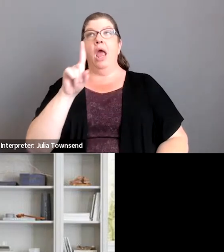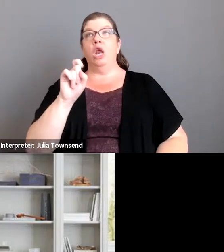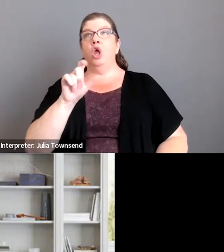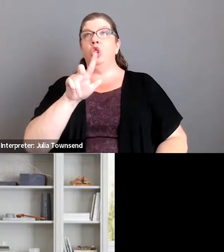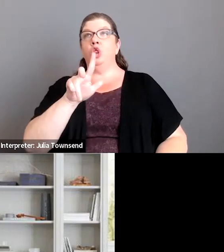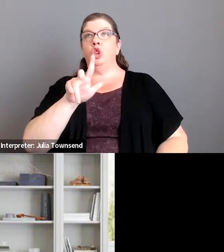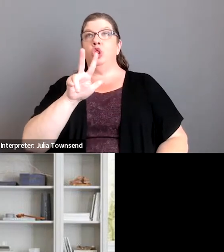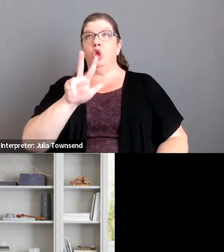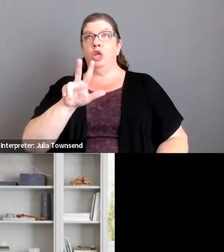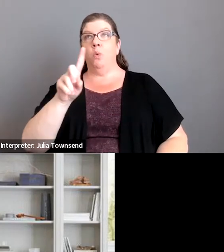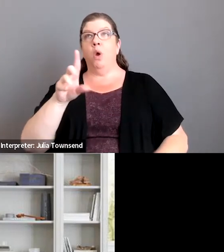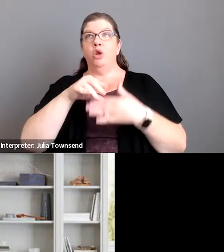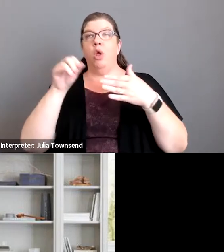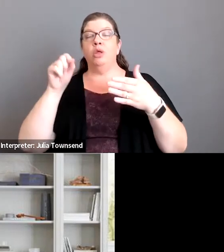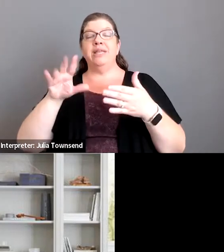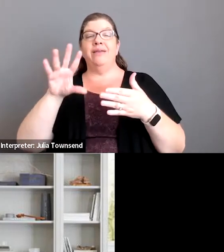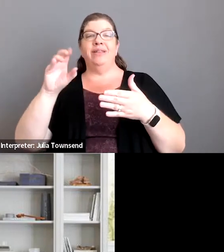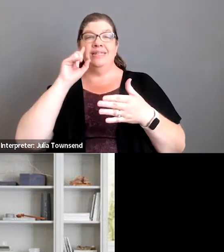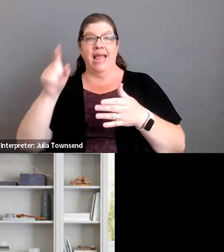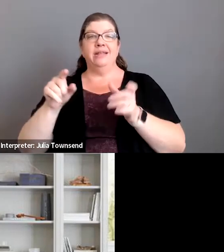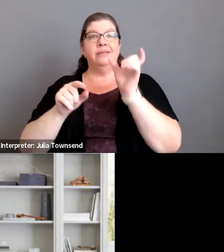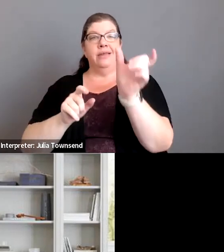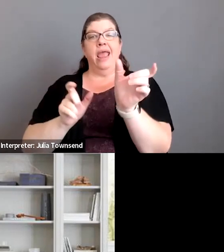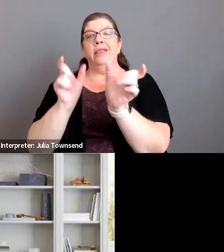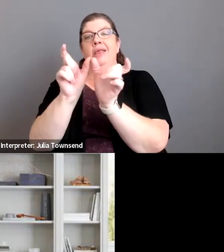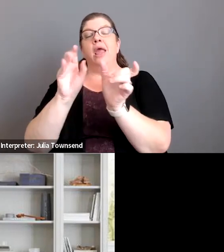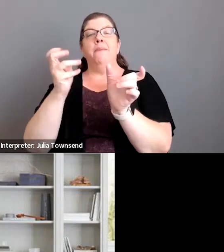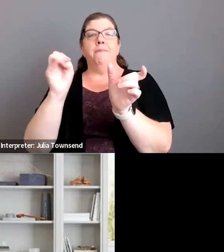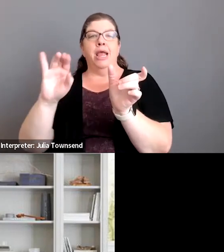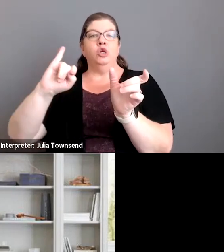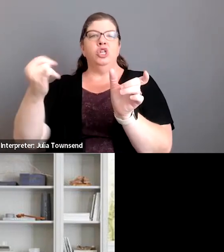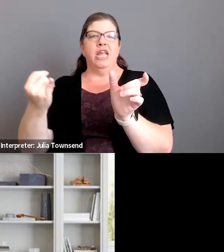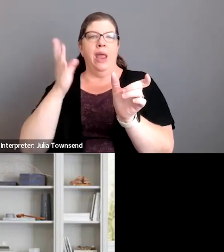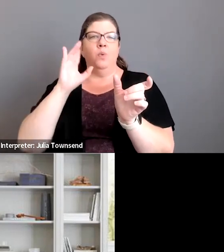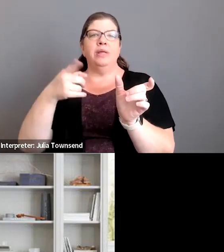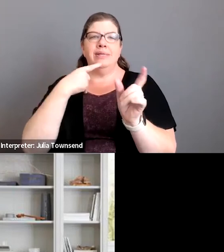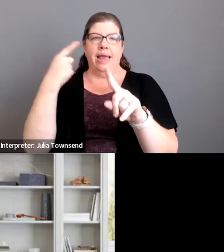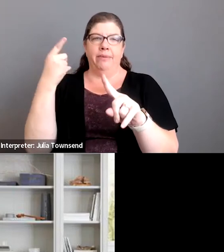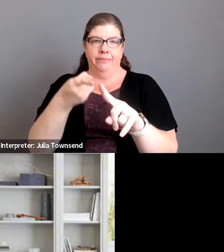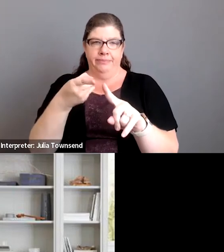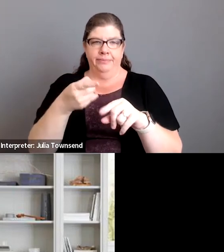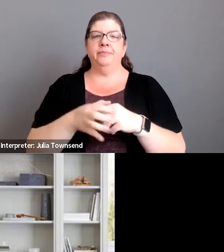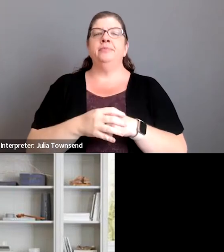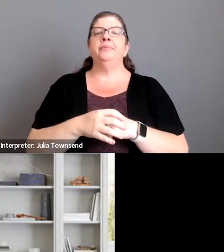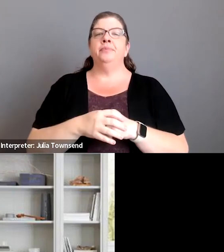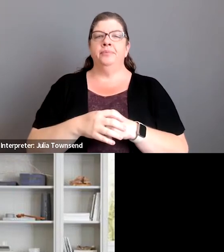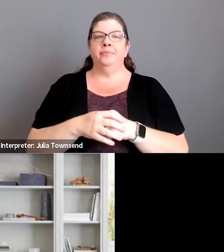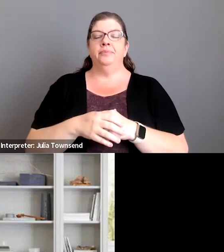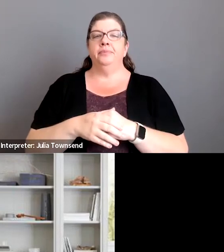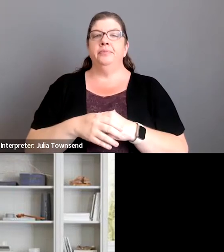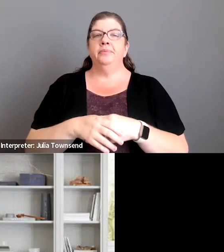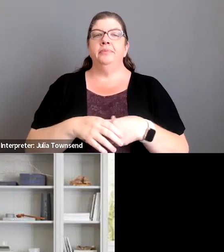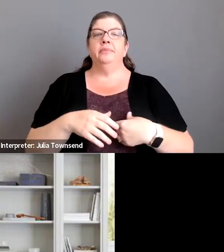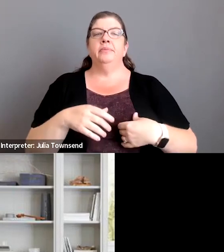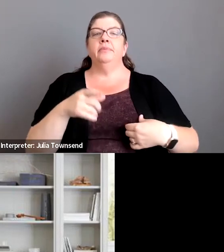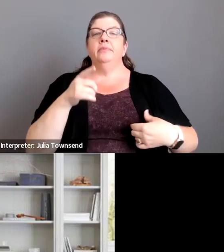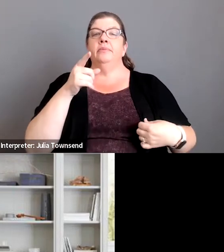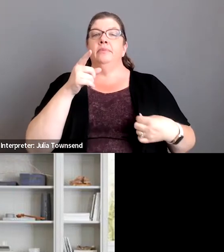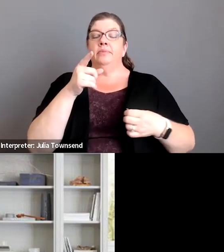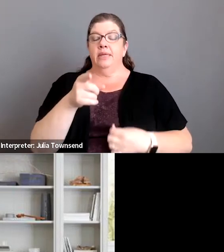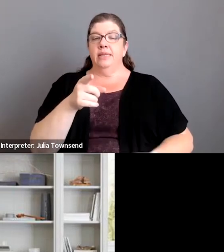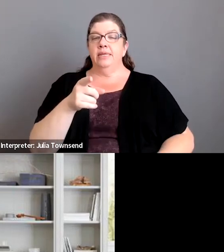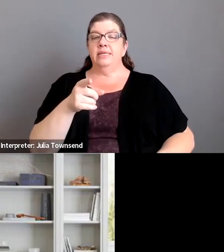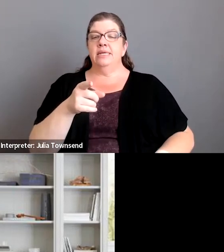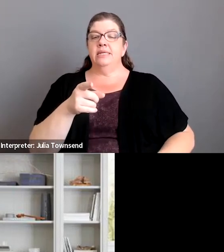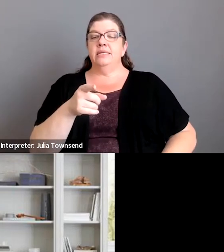.50 and it would say next to it measure j okay next slide please this is the